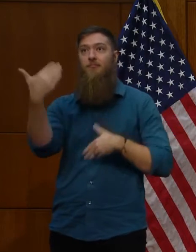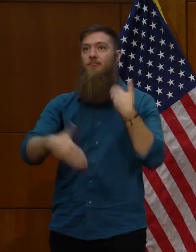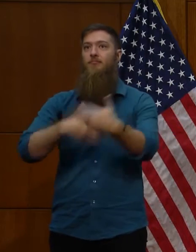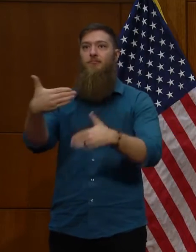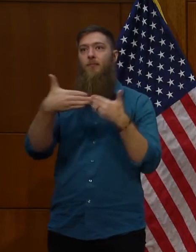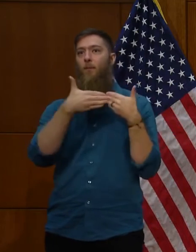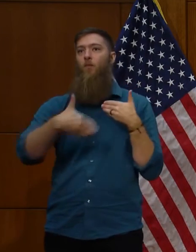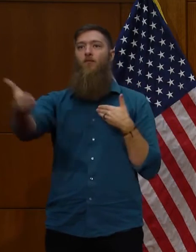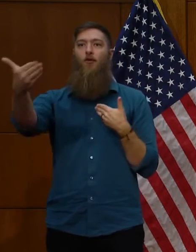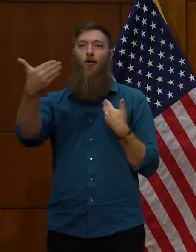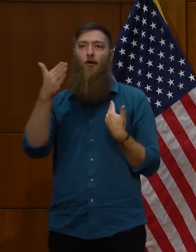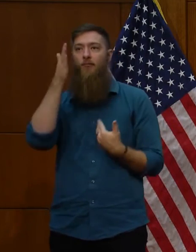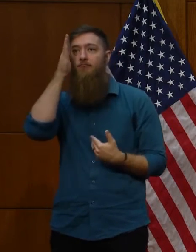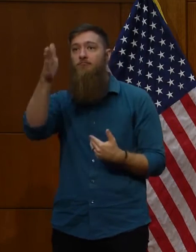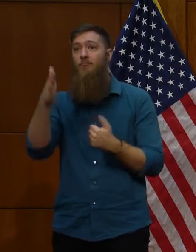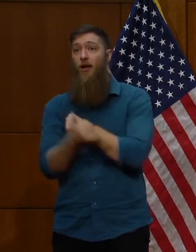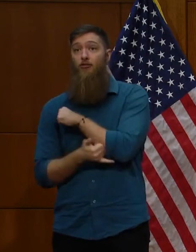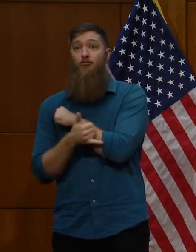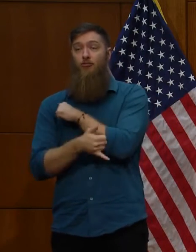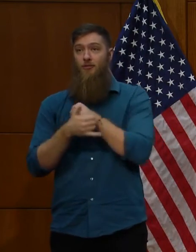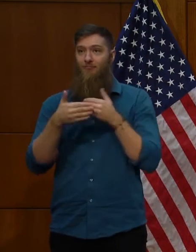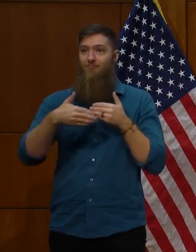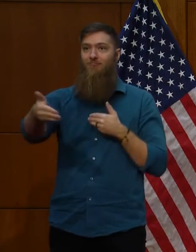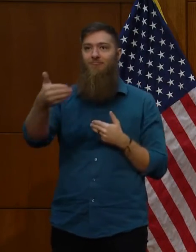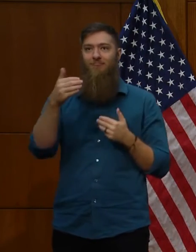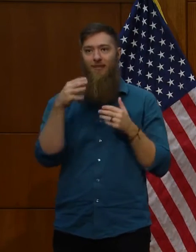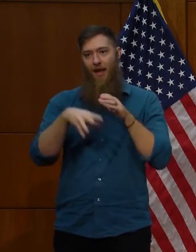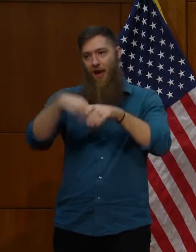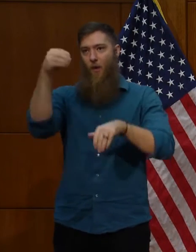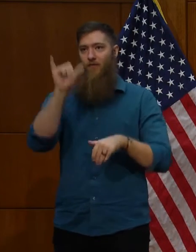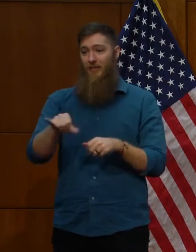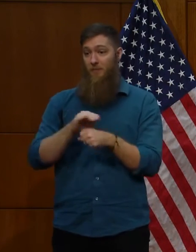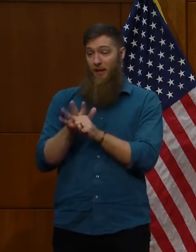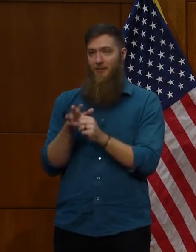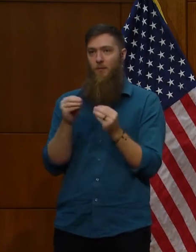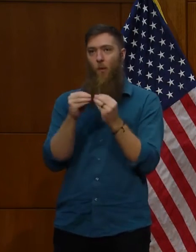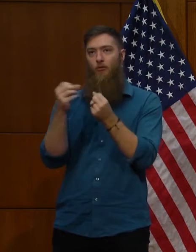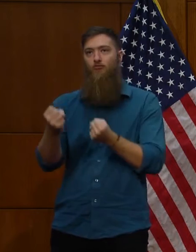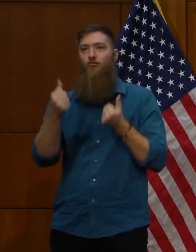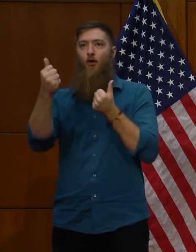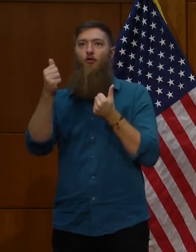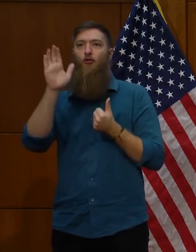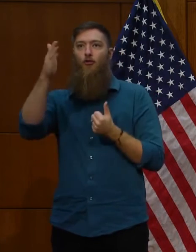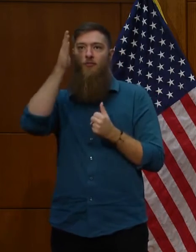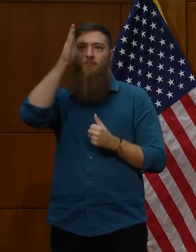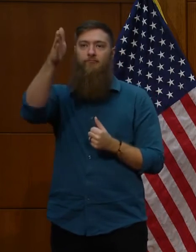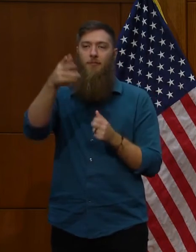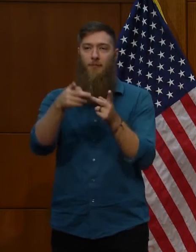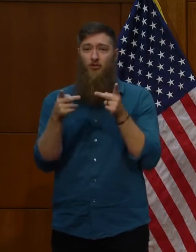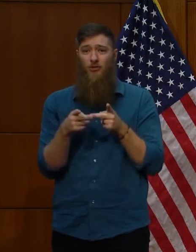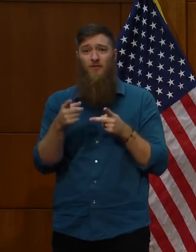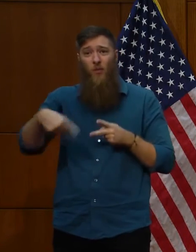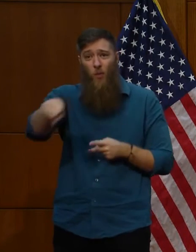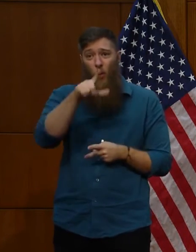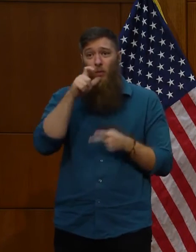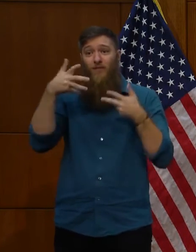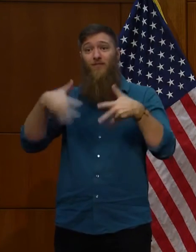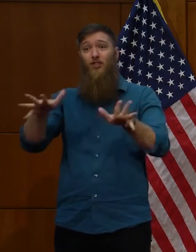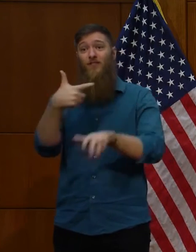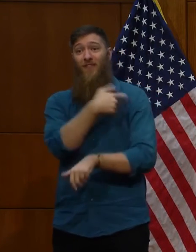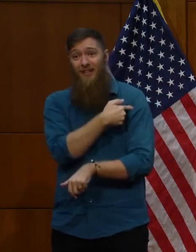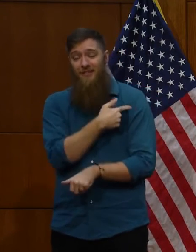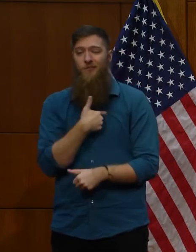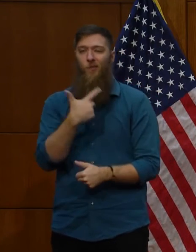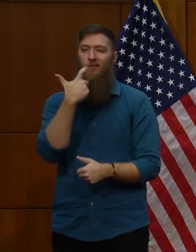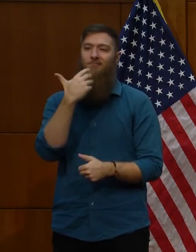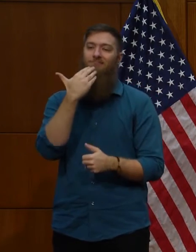country and come out of this pandemic in even a stronger position. So for all of you that have been vaccinated, I say